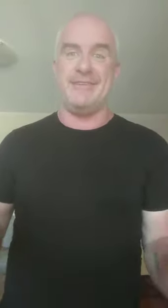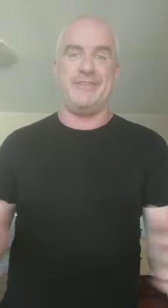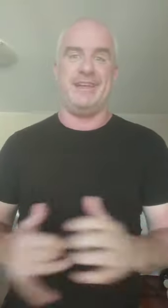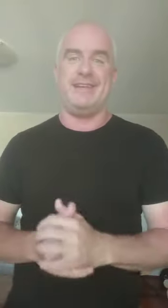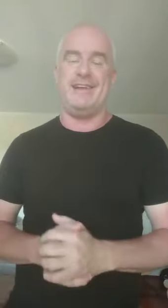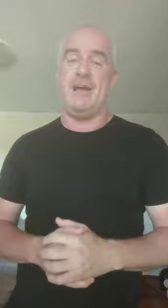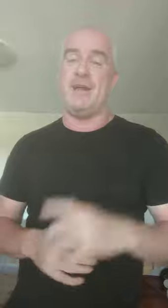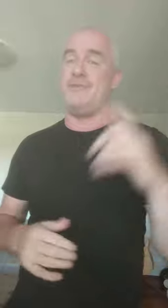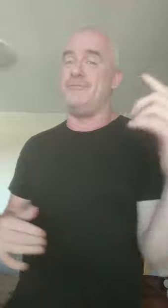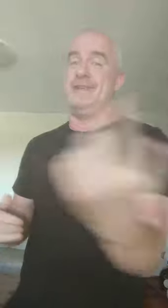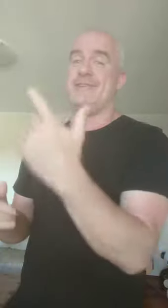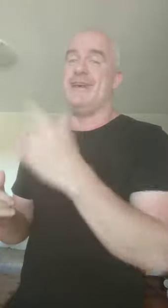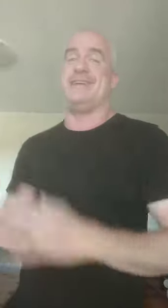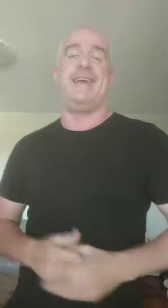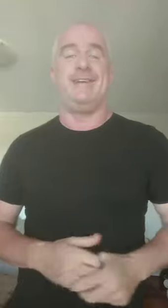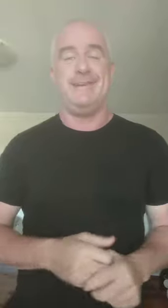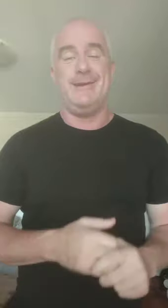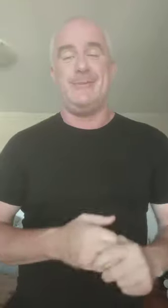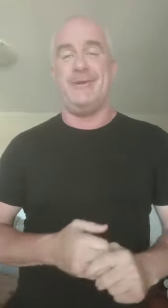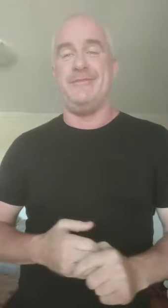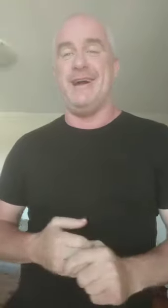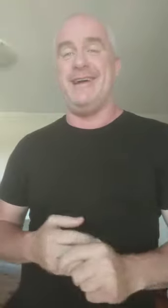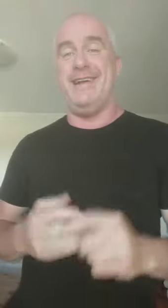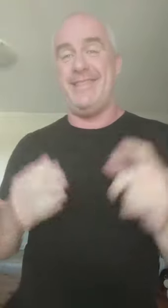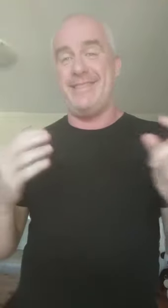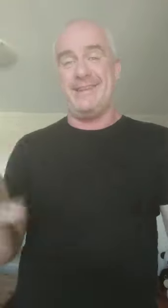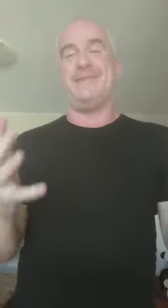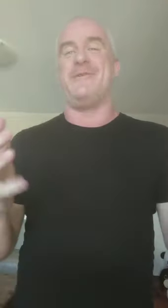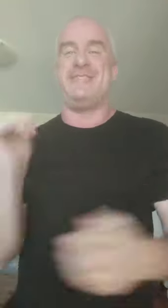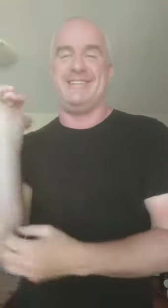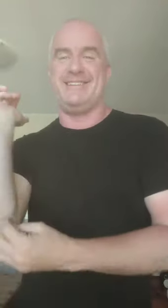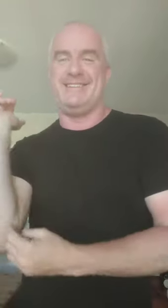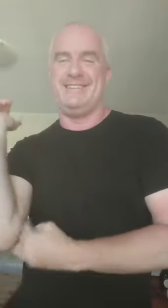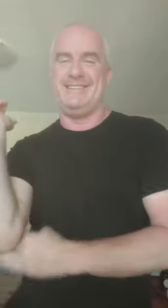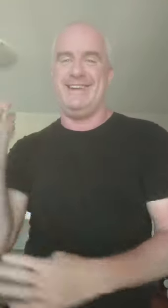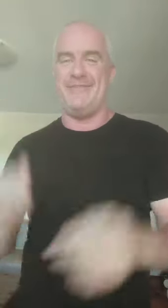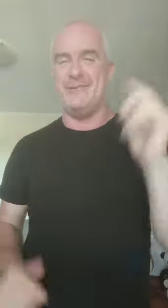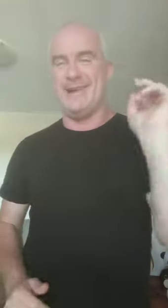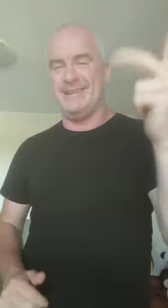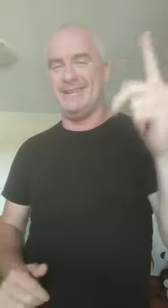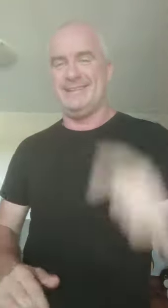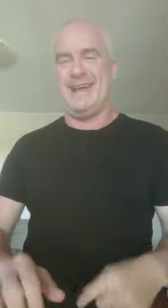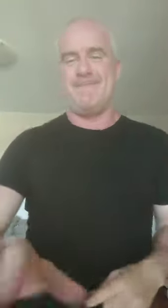differently. I hope you're having a really great day, wherever you are. And thanks for watching. Have a good one. See ya.